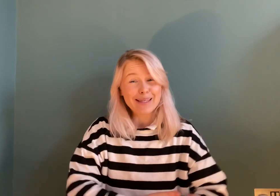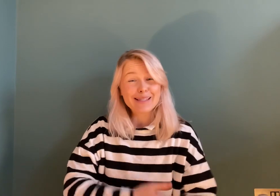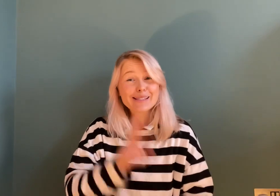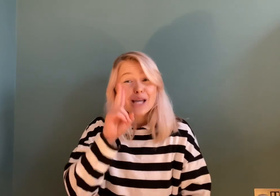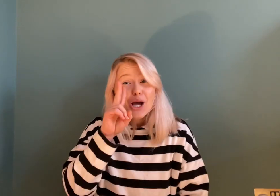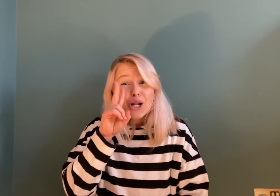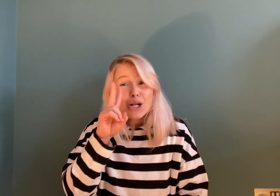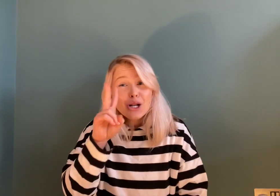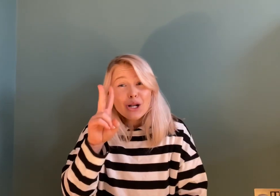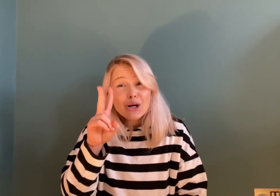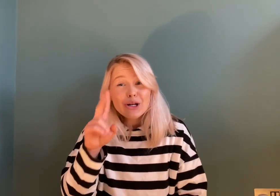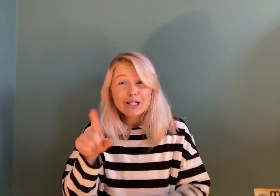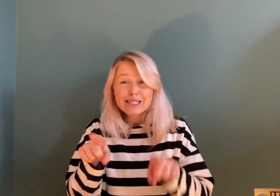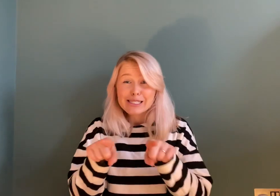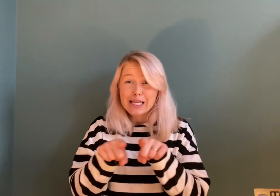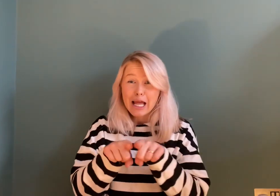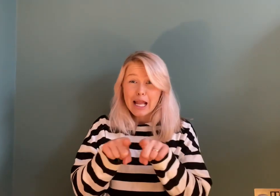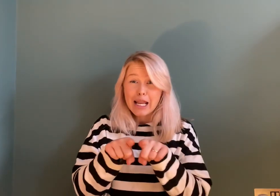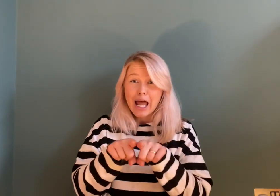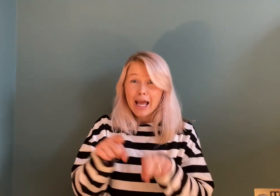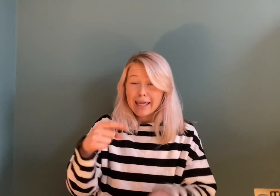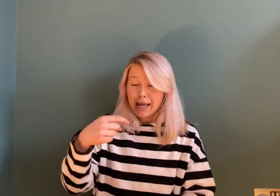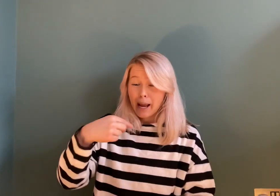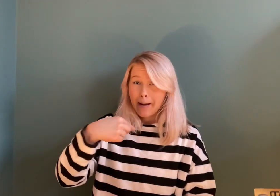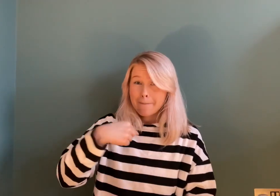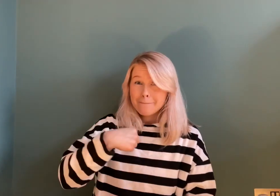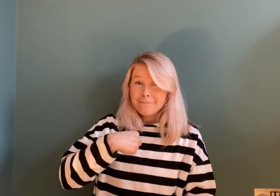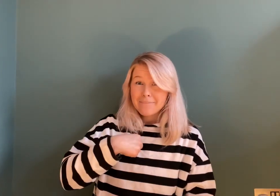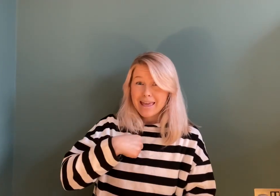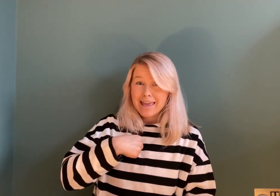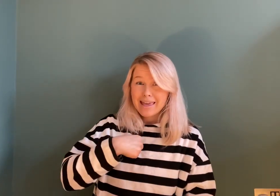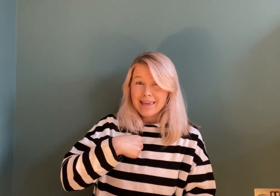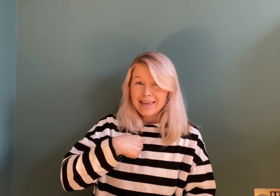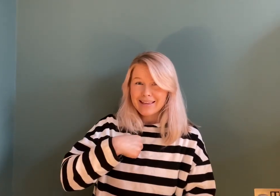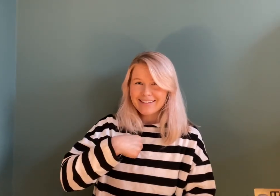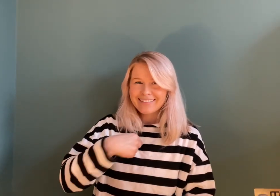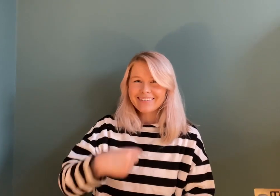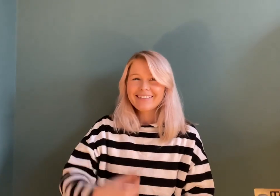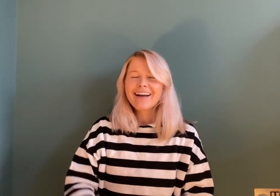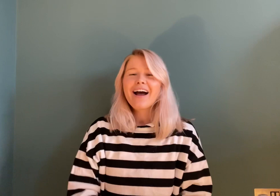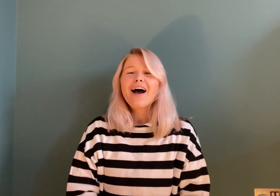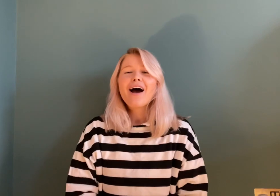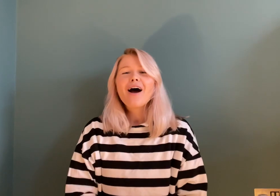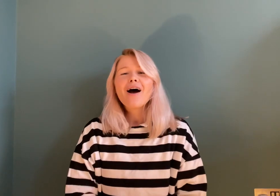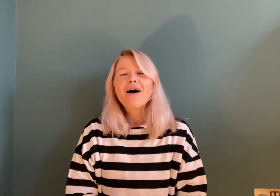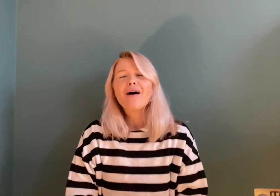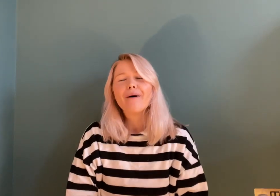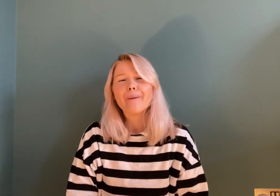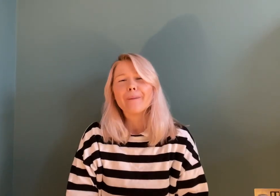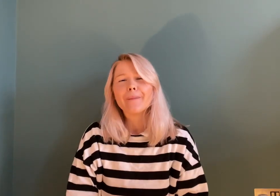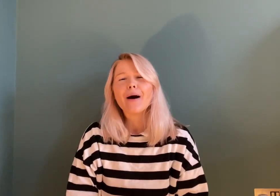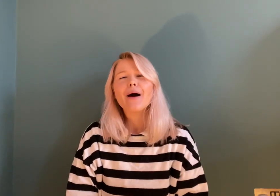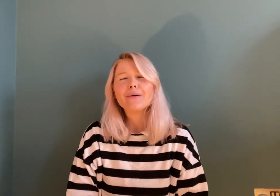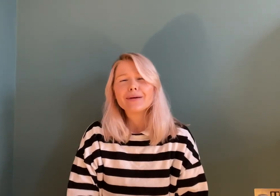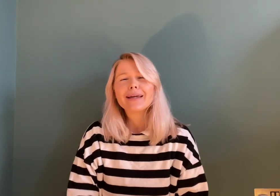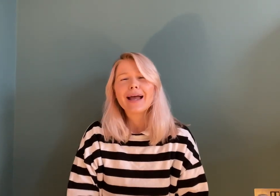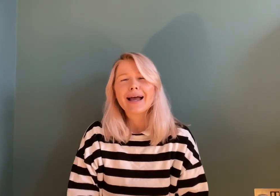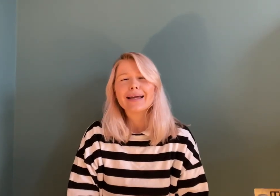looks like me. Oh, okay. Okay,